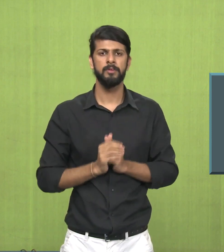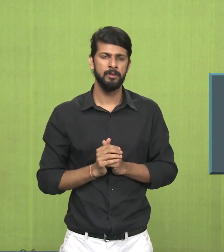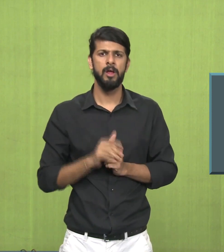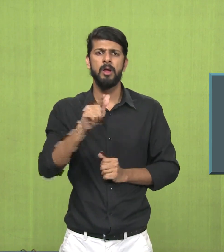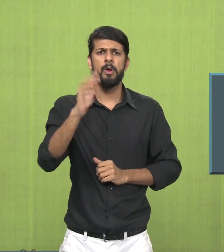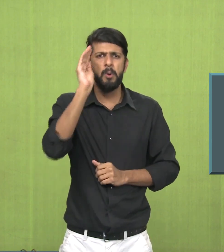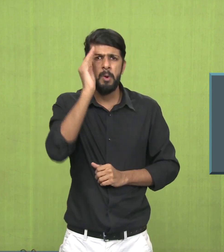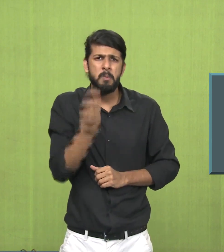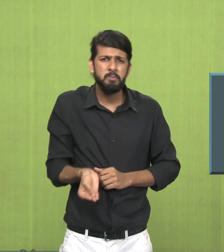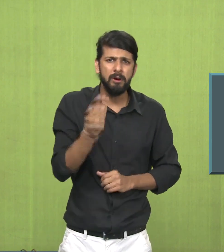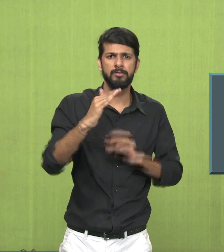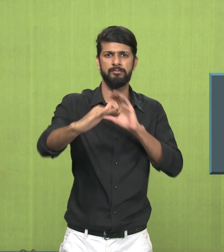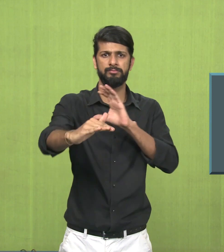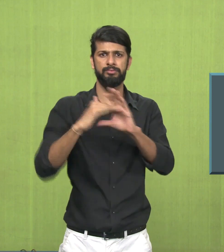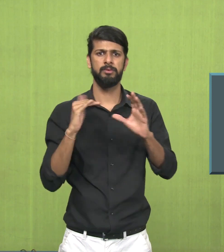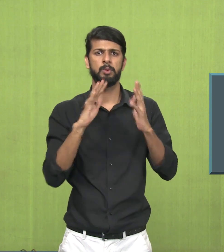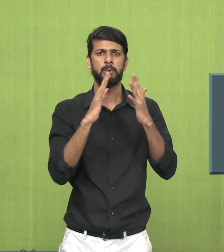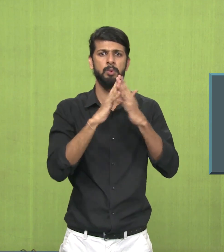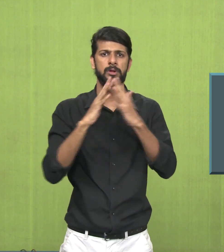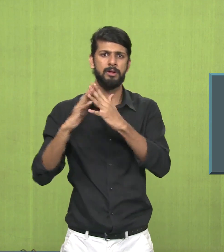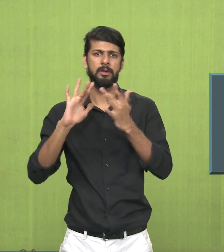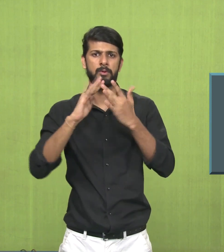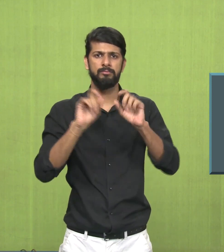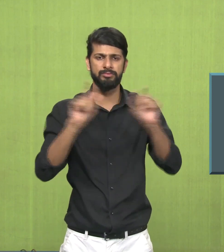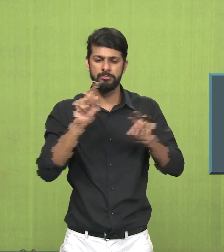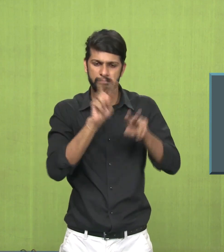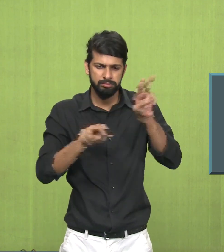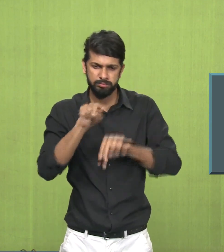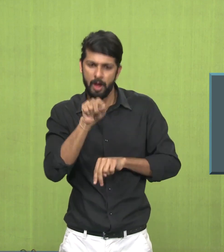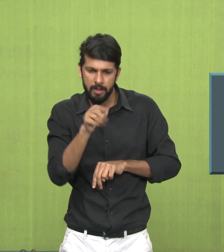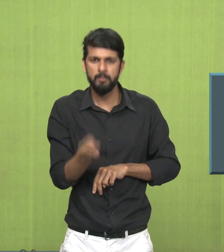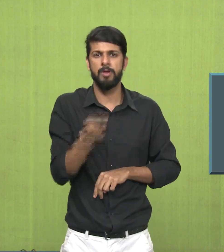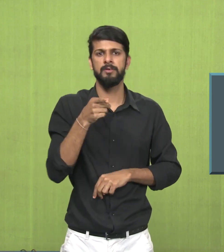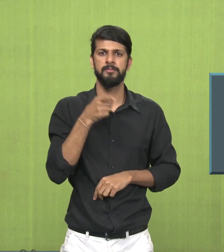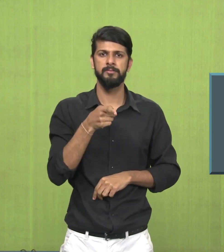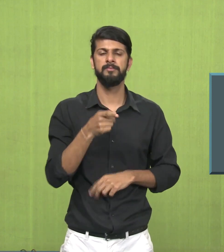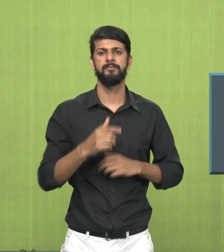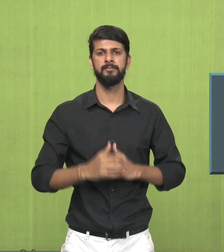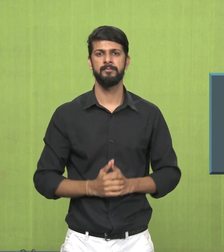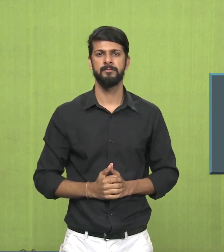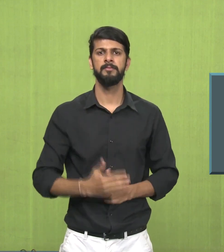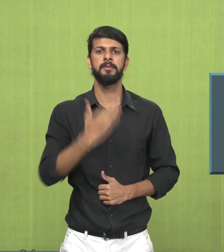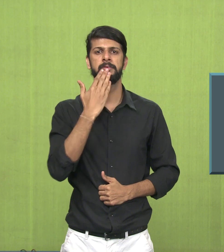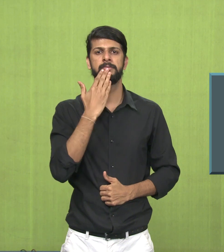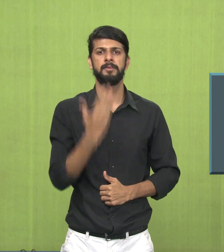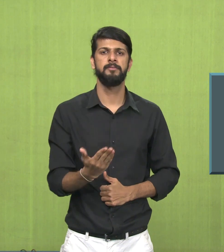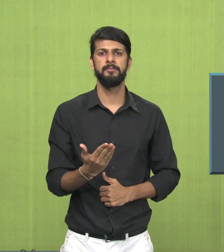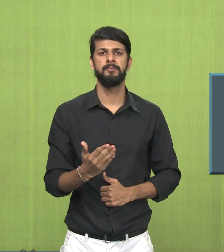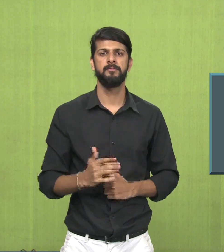For more information, you may visit our website www.nios.ac.in. Thank